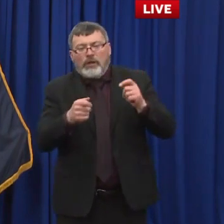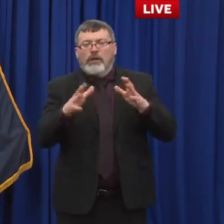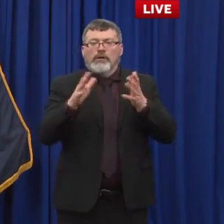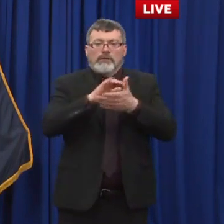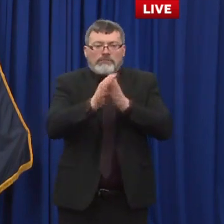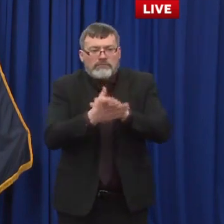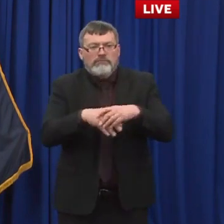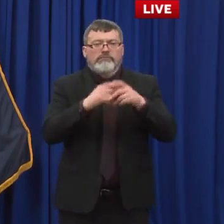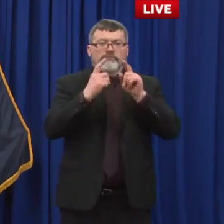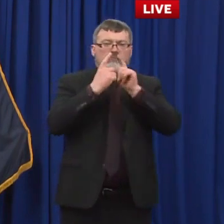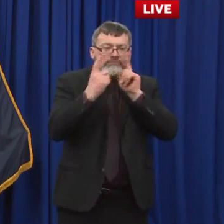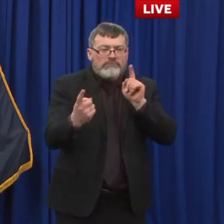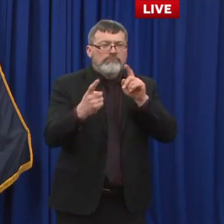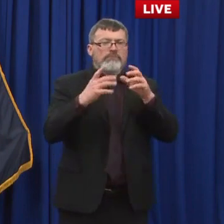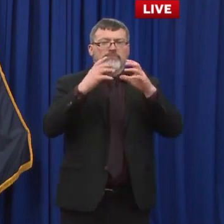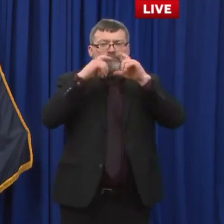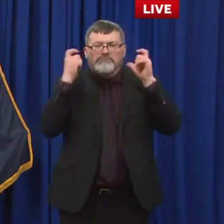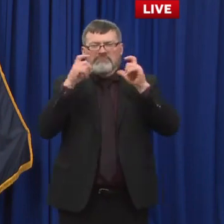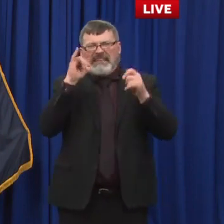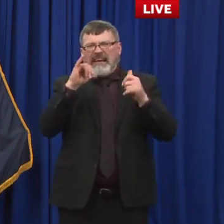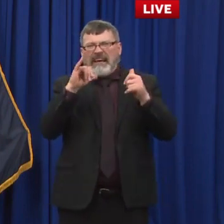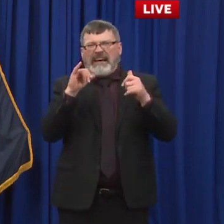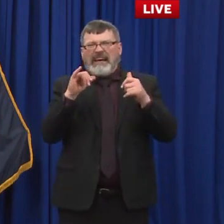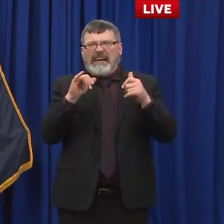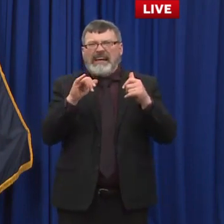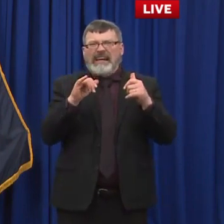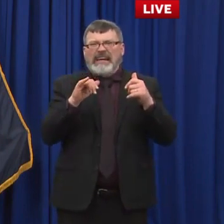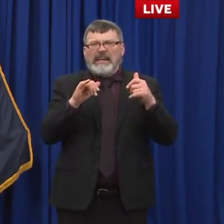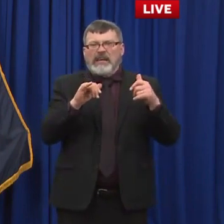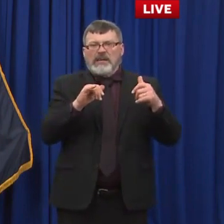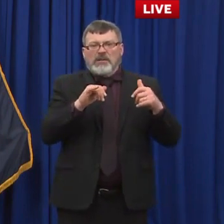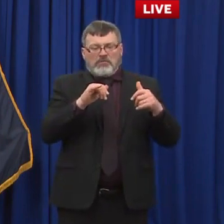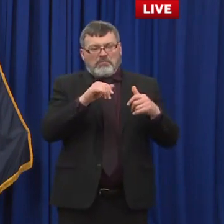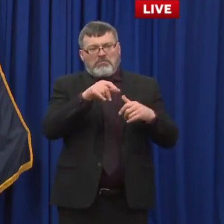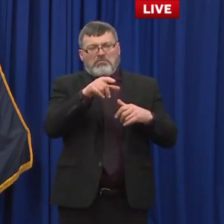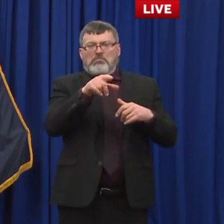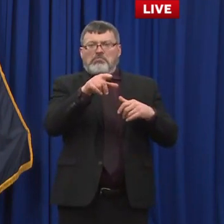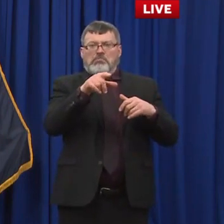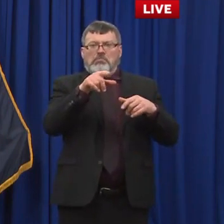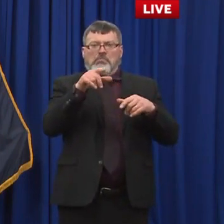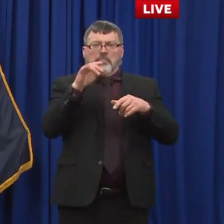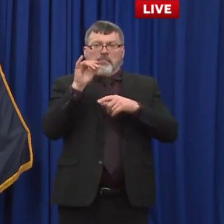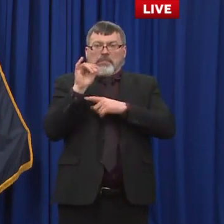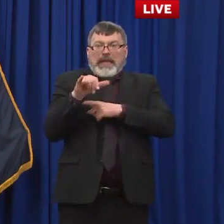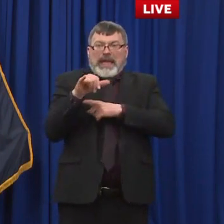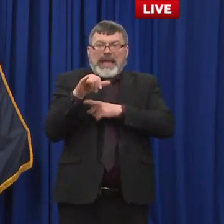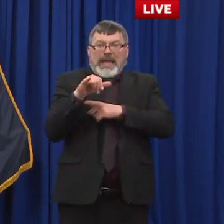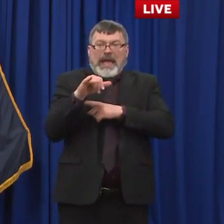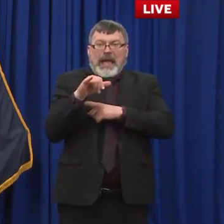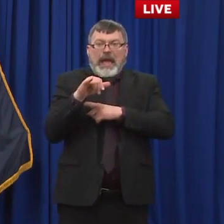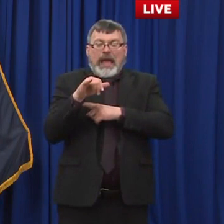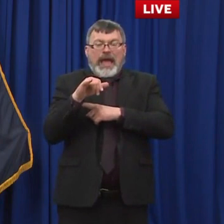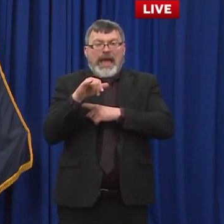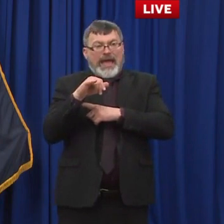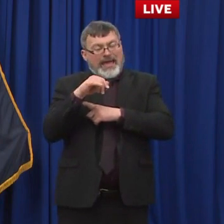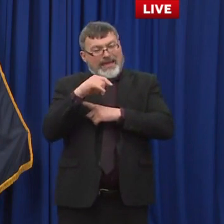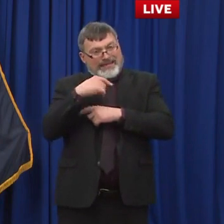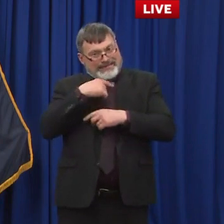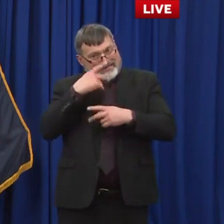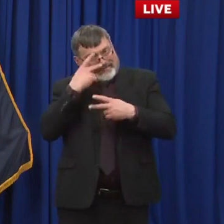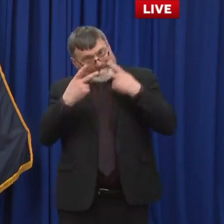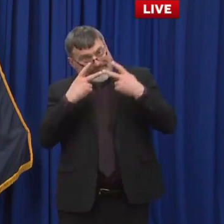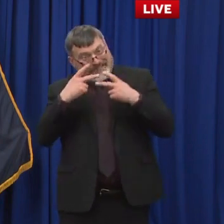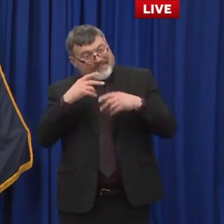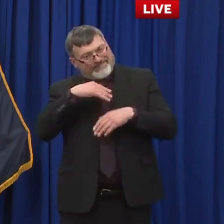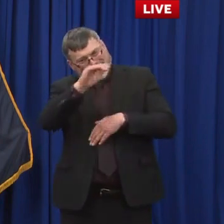behaviors by requiring people to wear masks. But we know that even with mask mandates, people choose not to wear masks. And